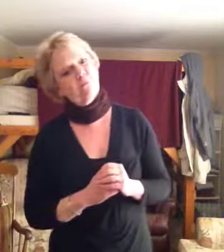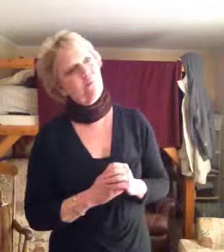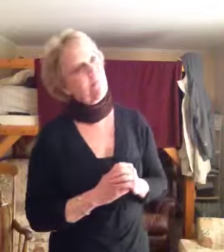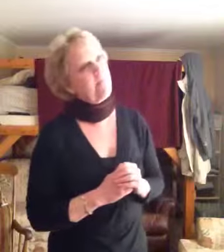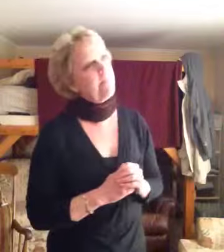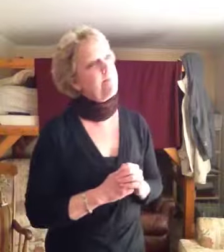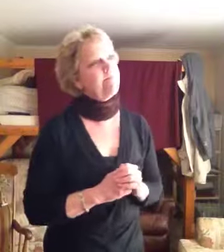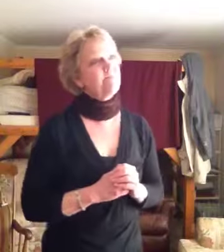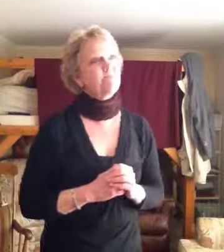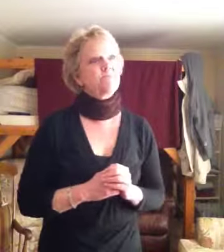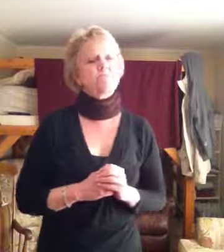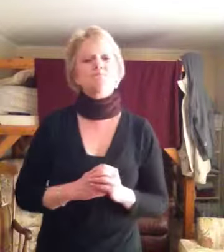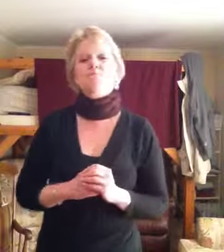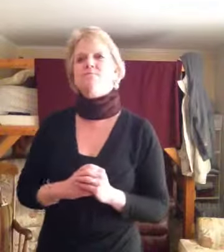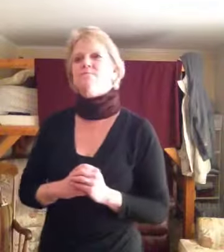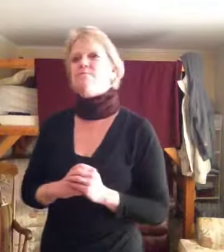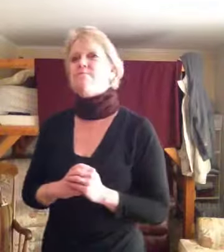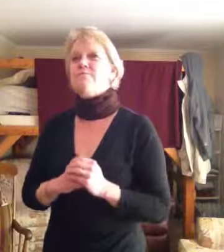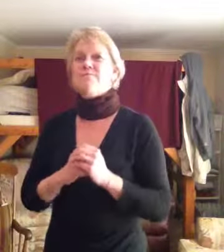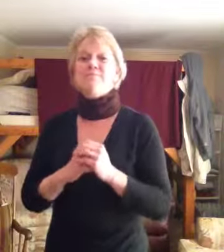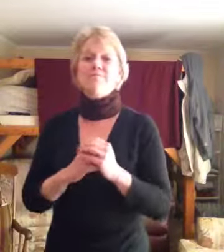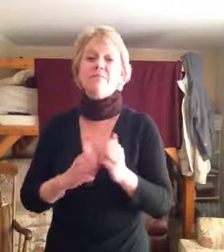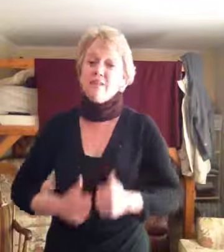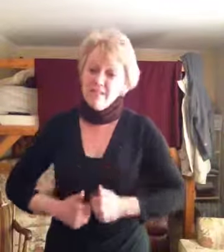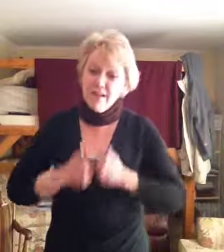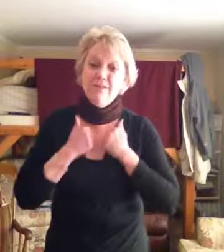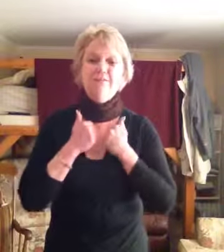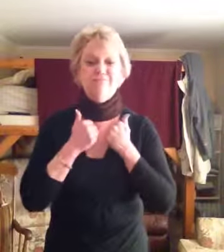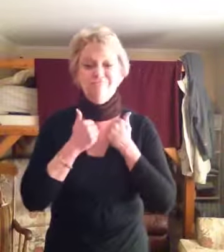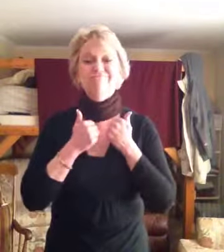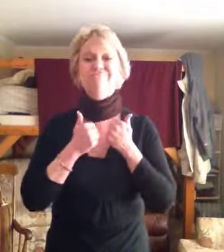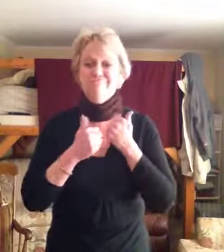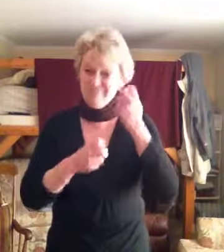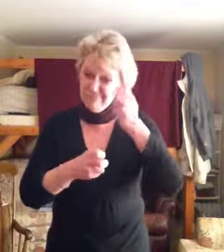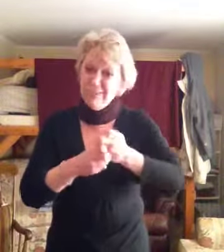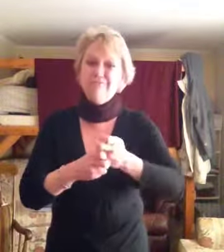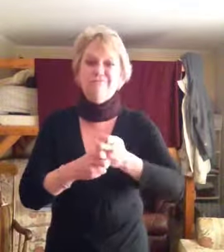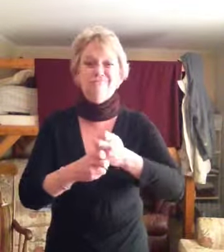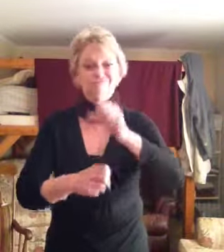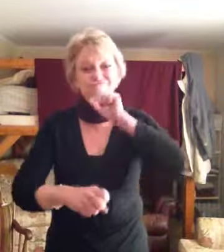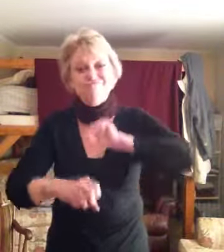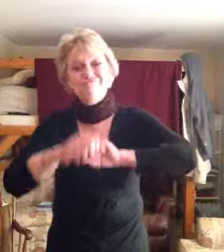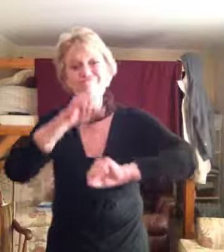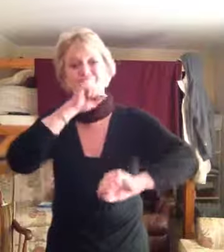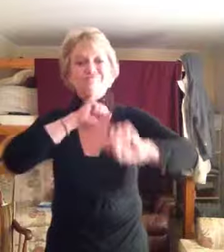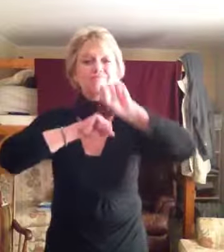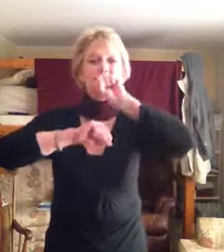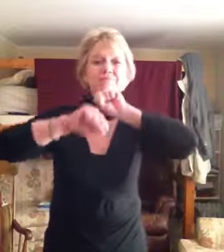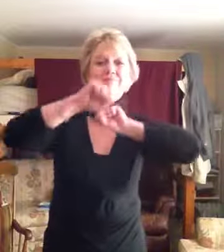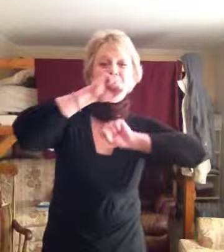When the night has been too lonely